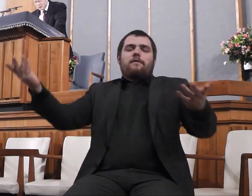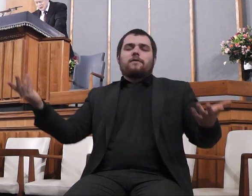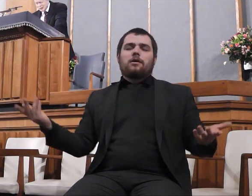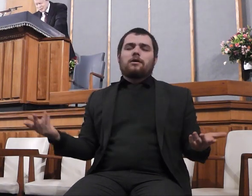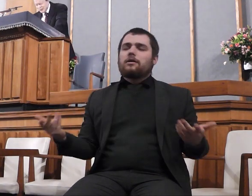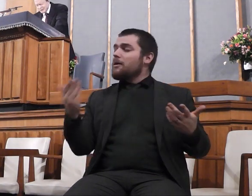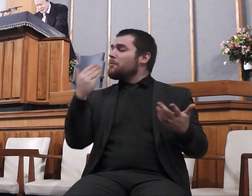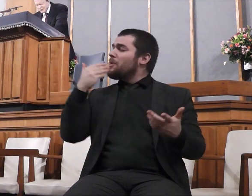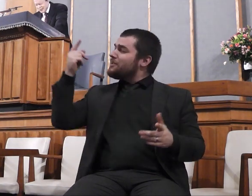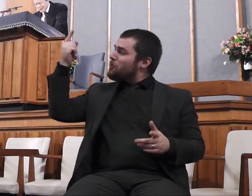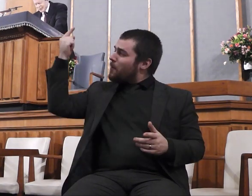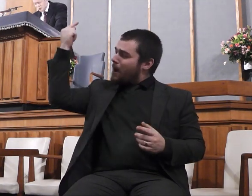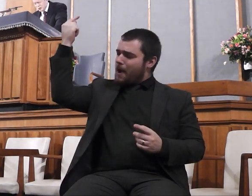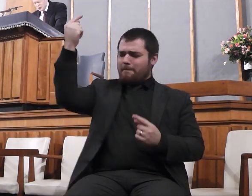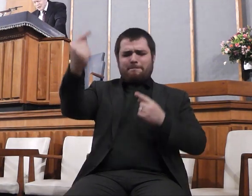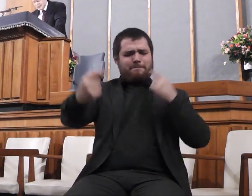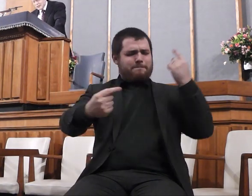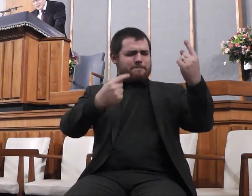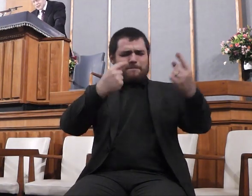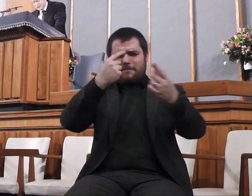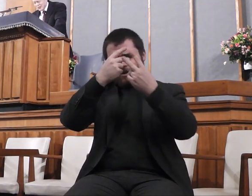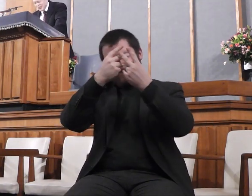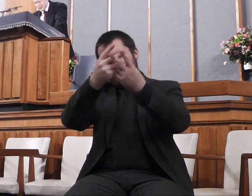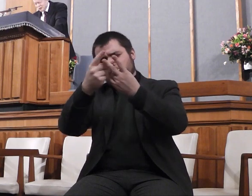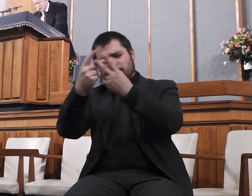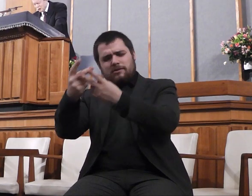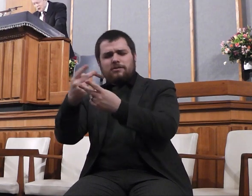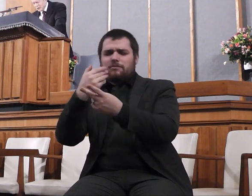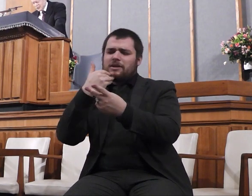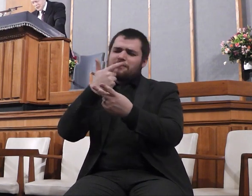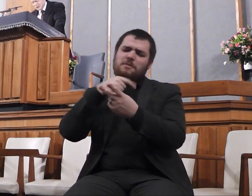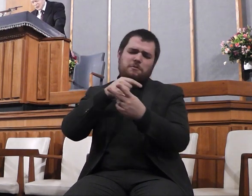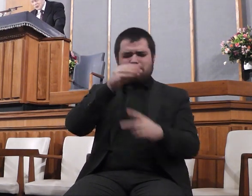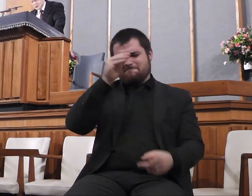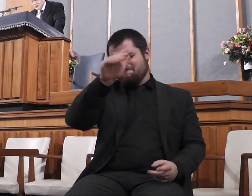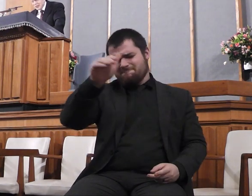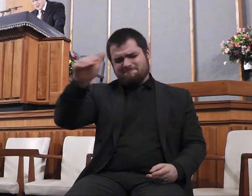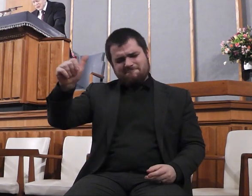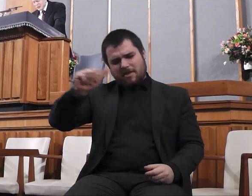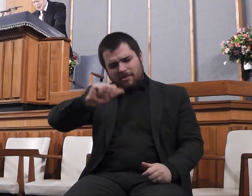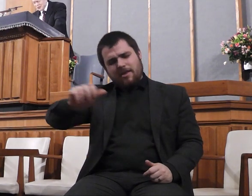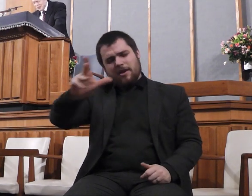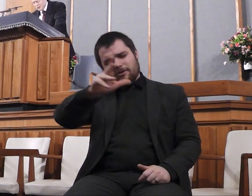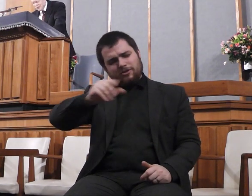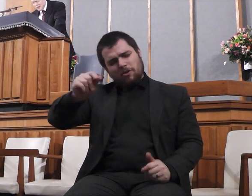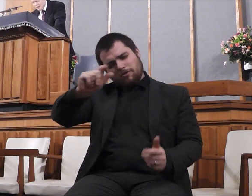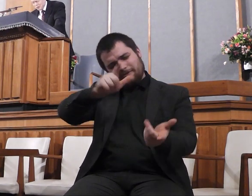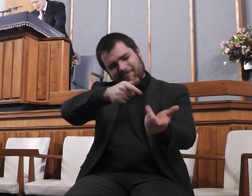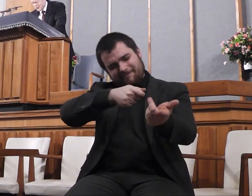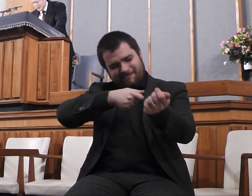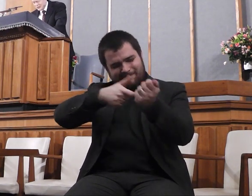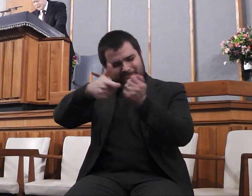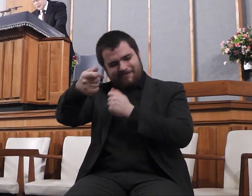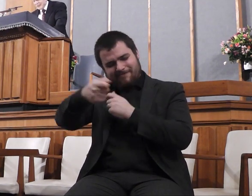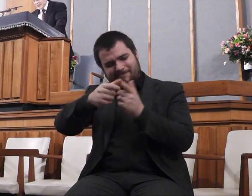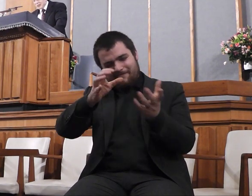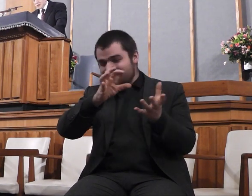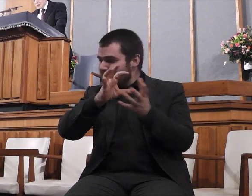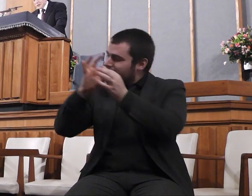wilt come down and work in hearts and draw needy souls to thyself. Bless us here in